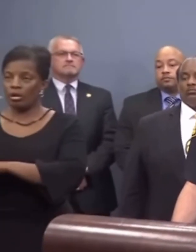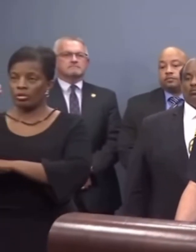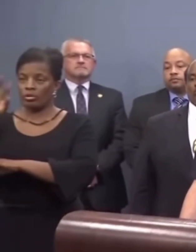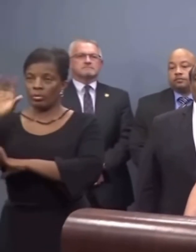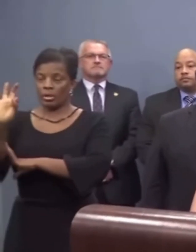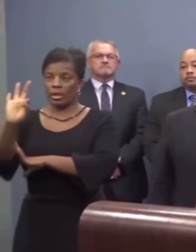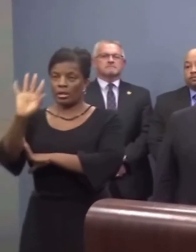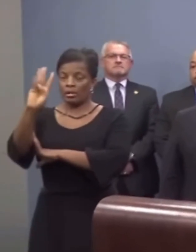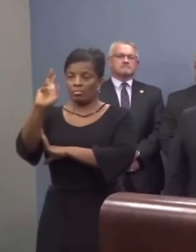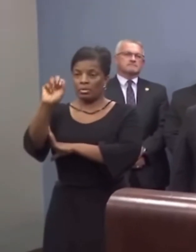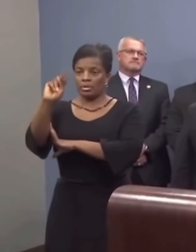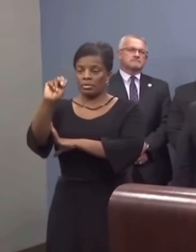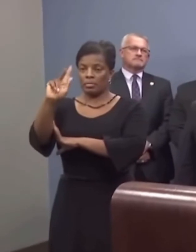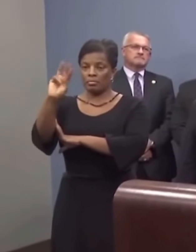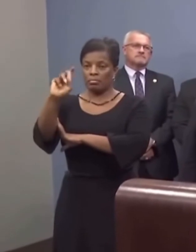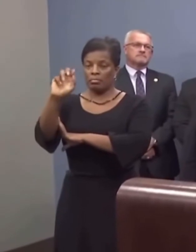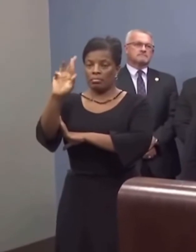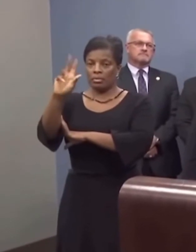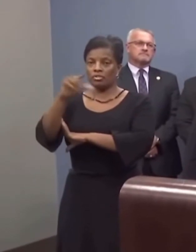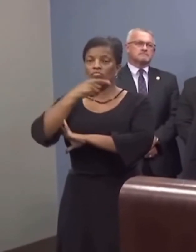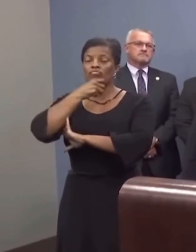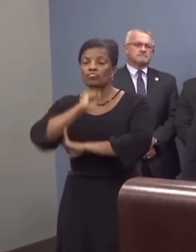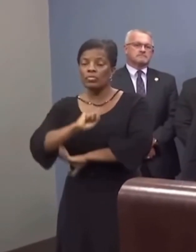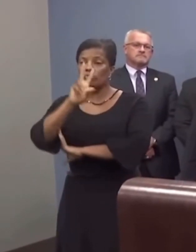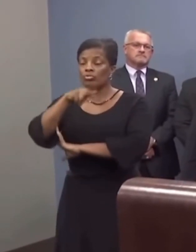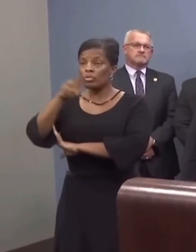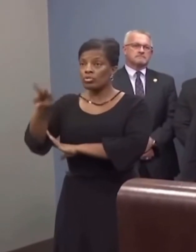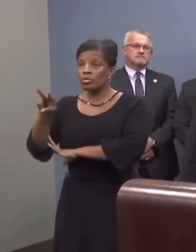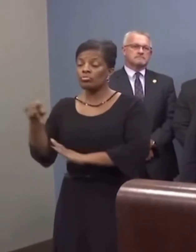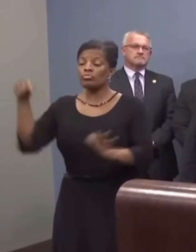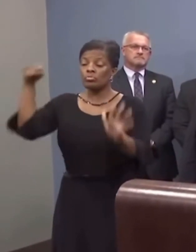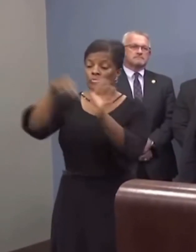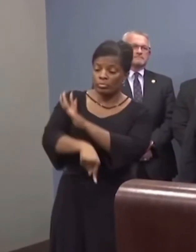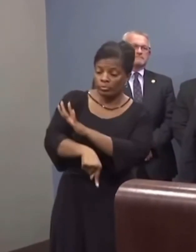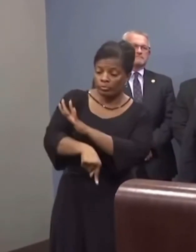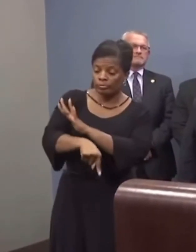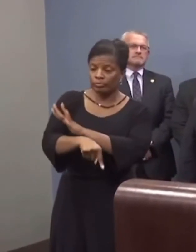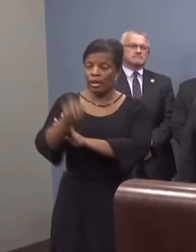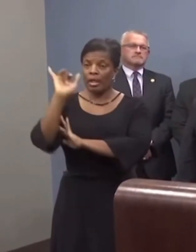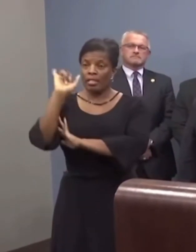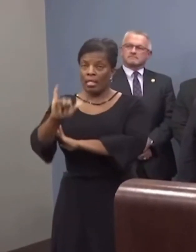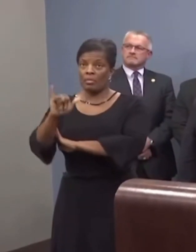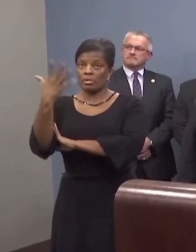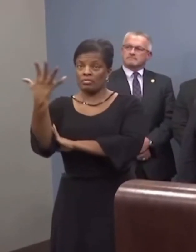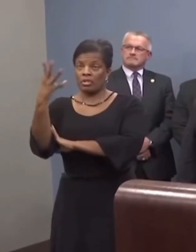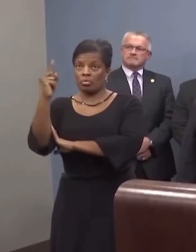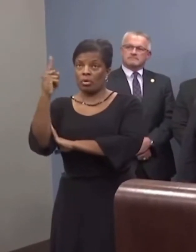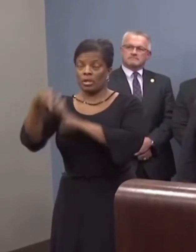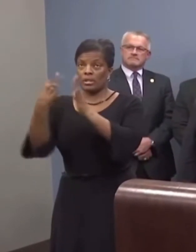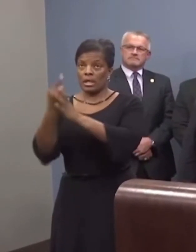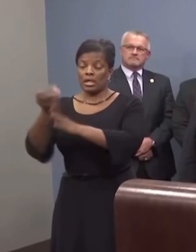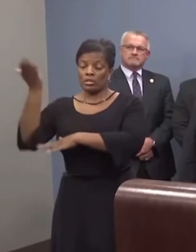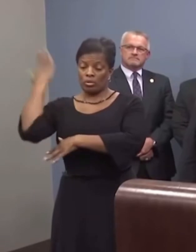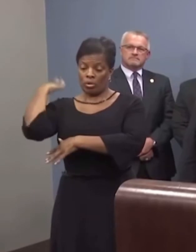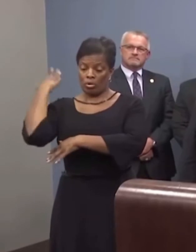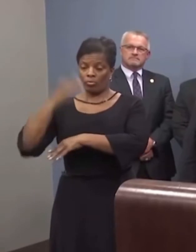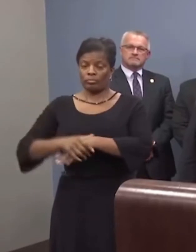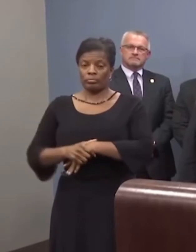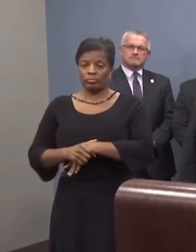Benjamin Mitchell was 22 years old, and he was murdered. That was 51 days ago. On October